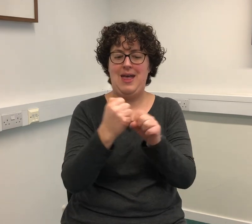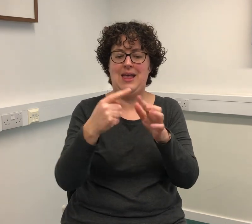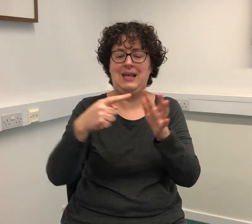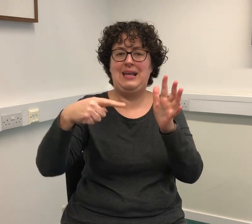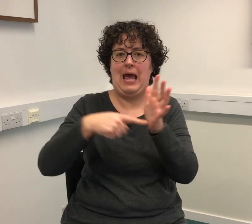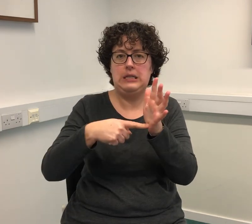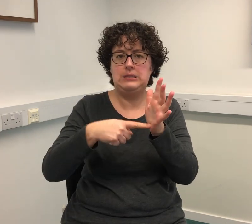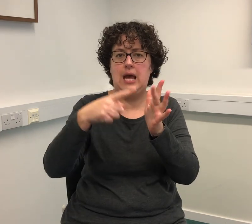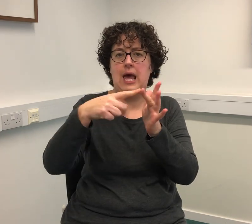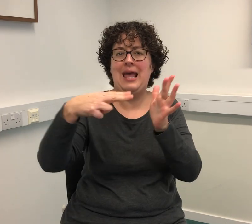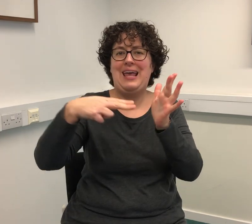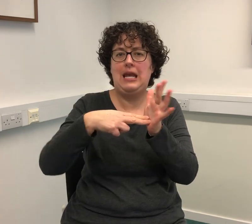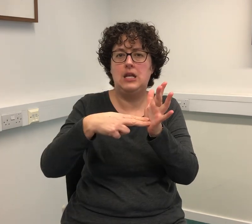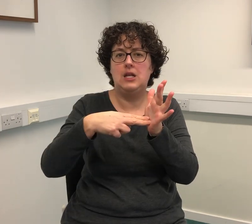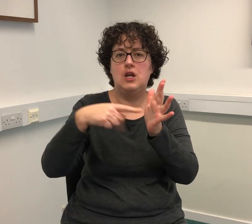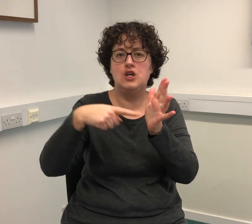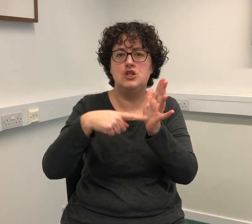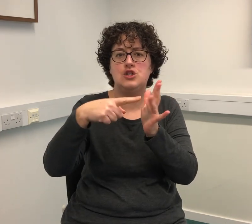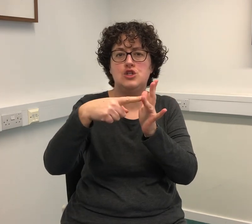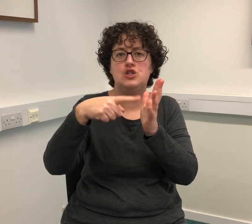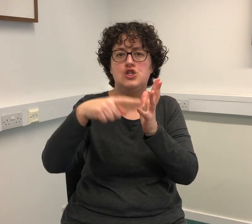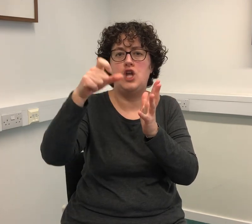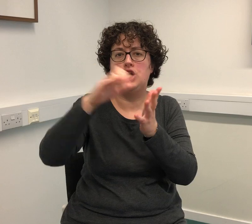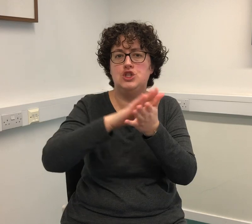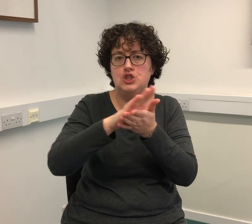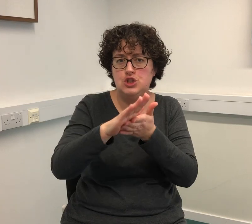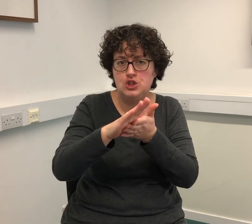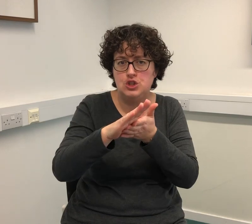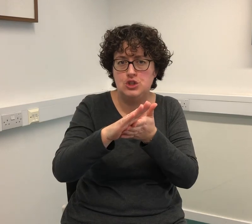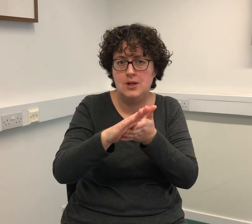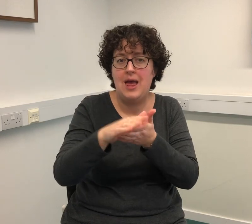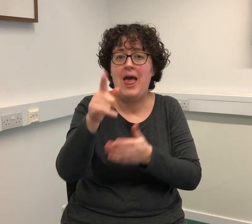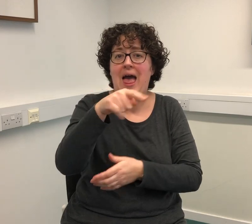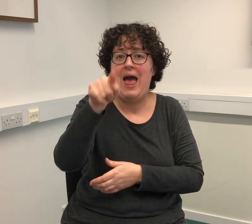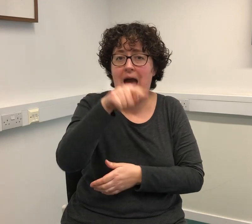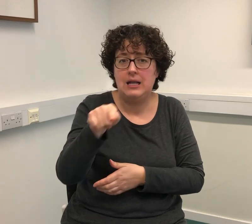at citylit